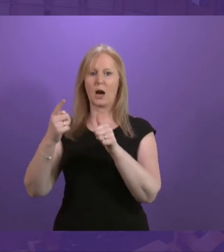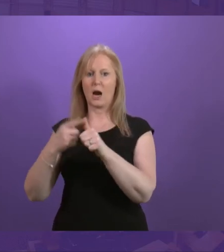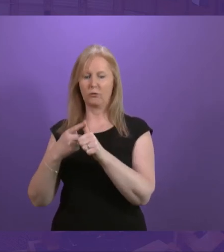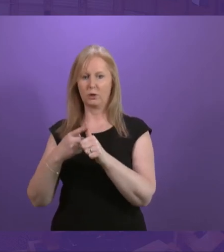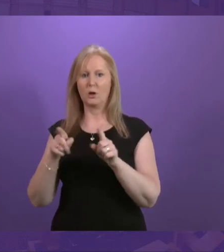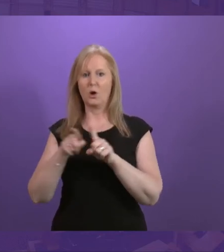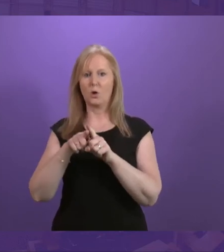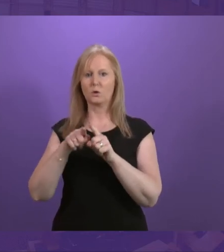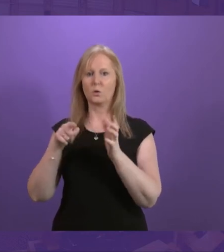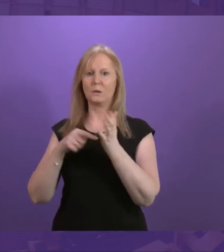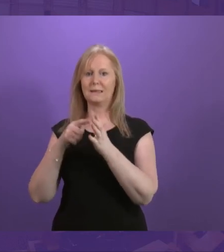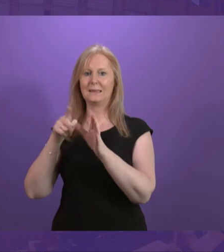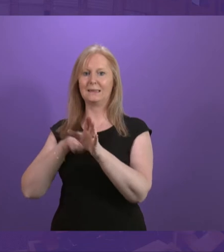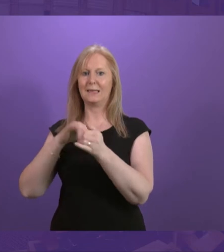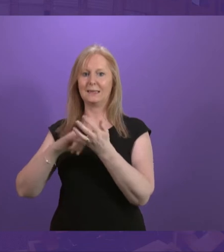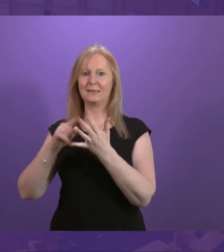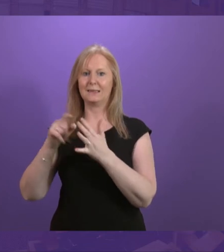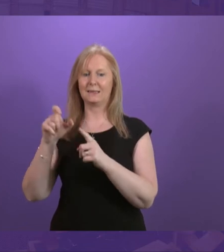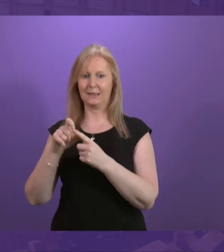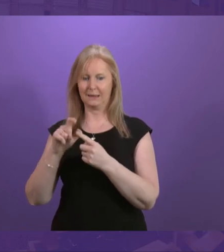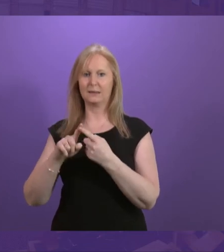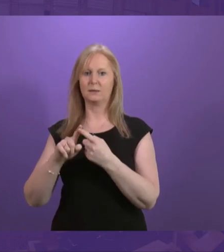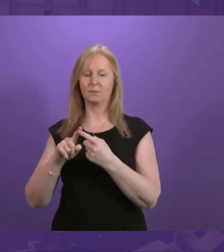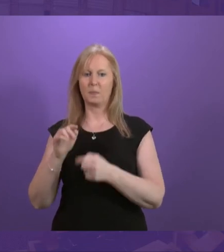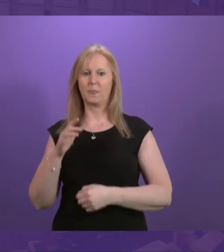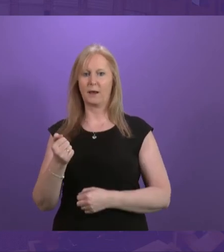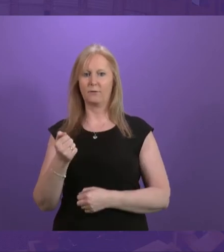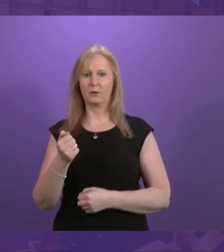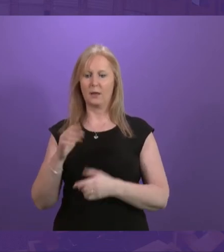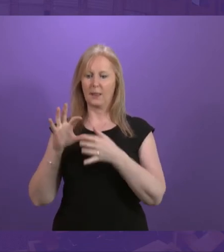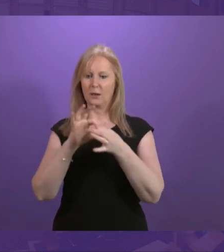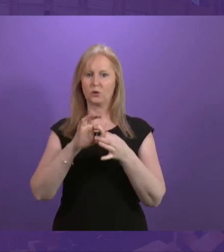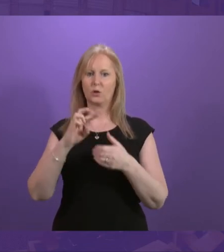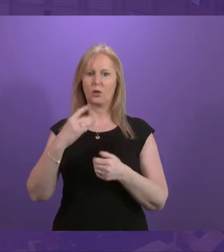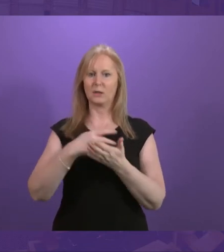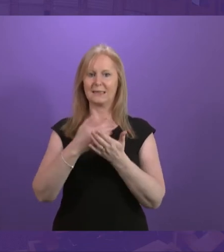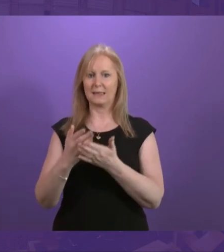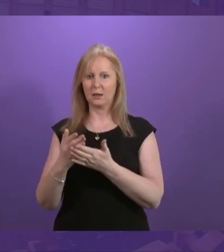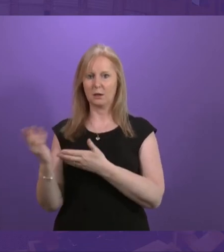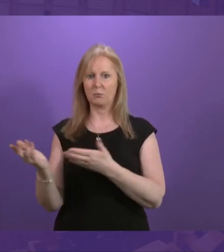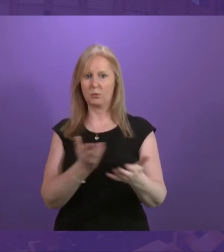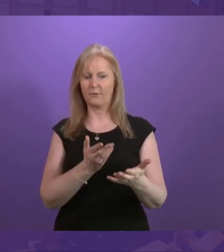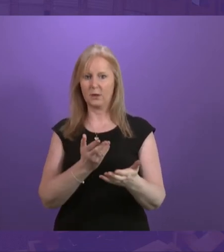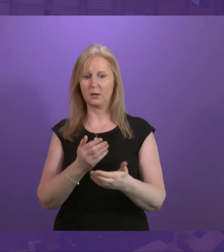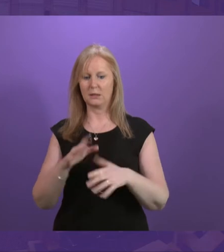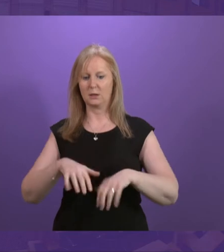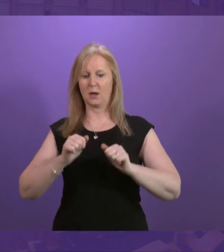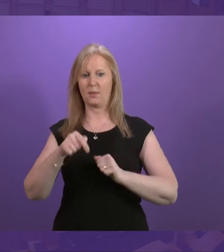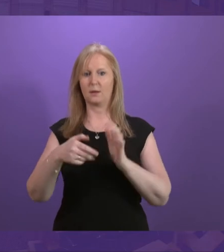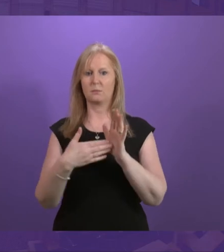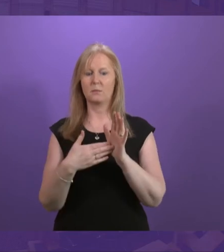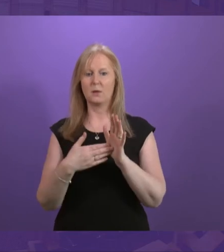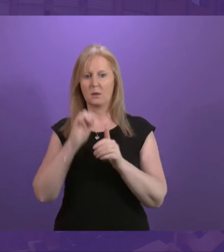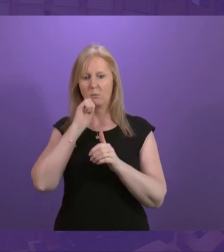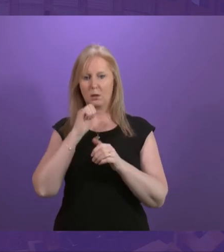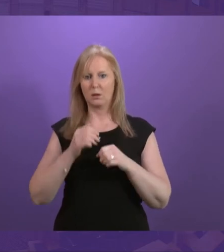NHS Tayside and these link with third sector providers and these commence this month and they will run